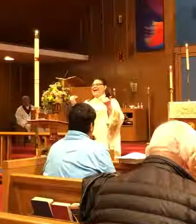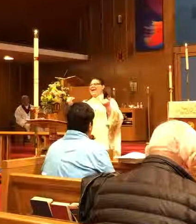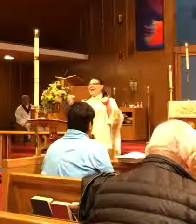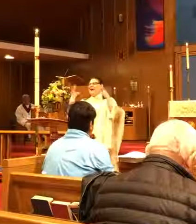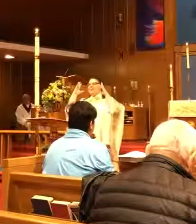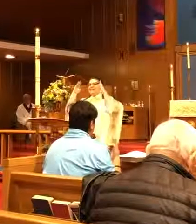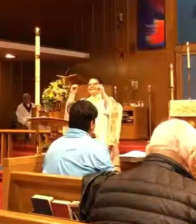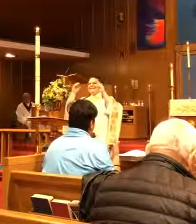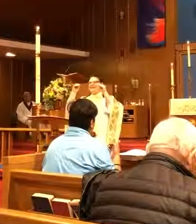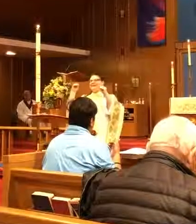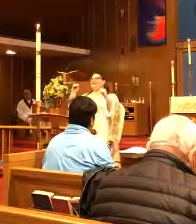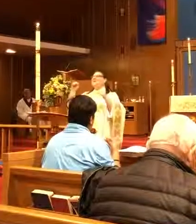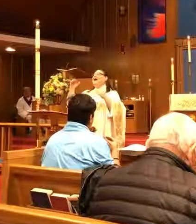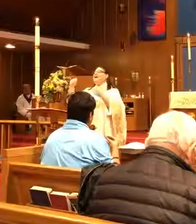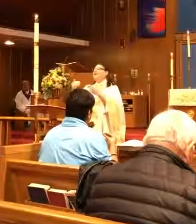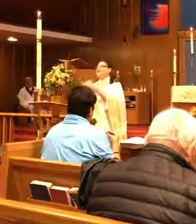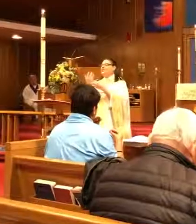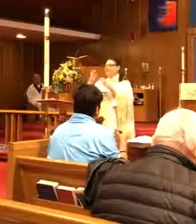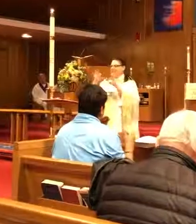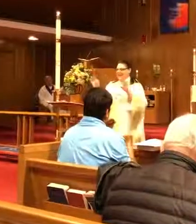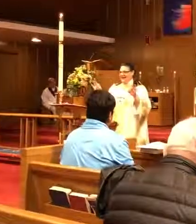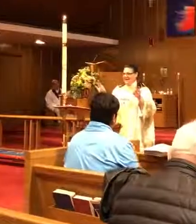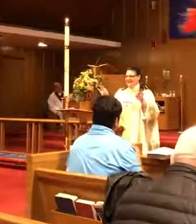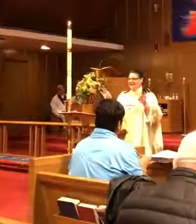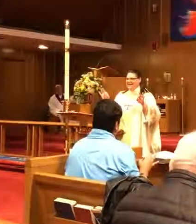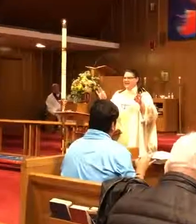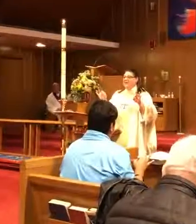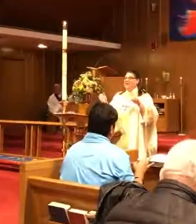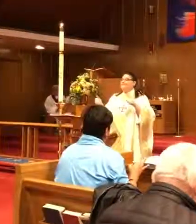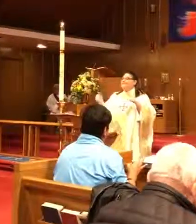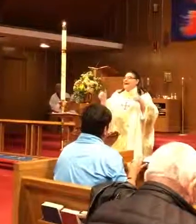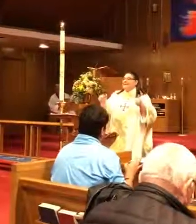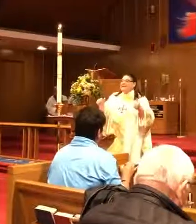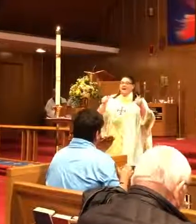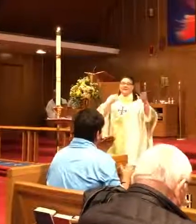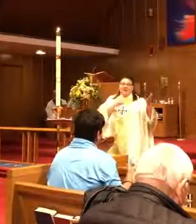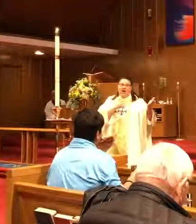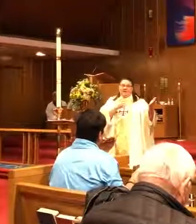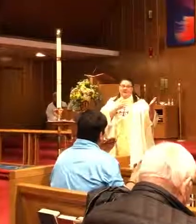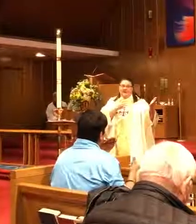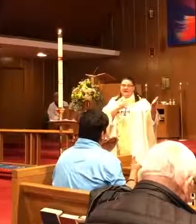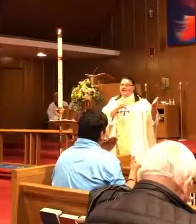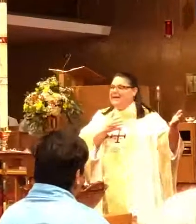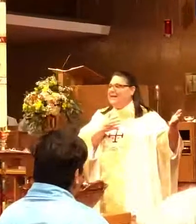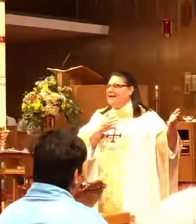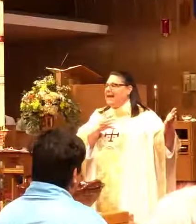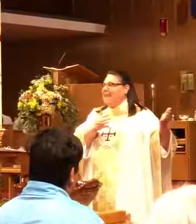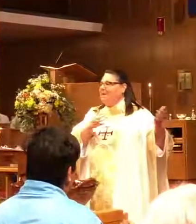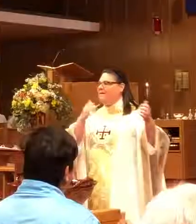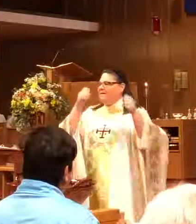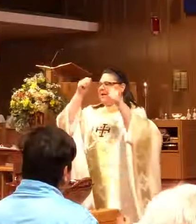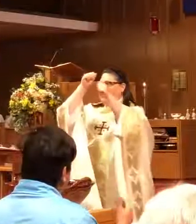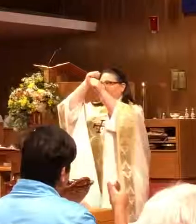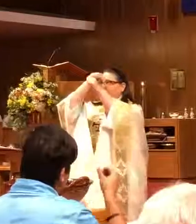Hey, I want to teach you a new phrase. We baptize Amelie in the name of the